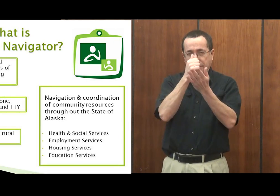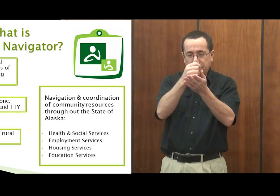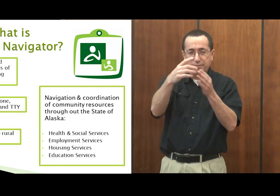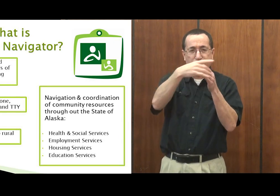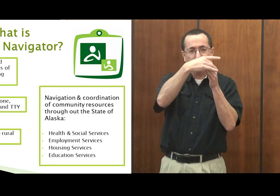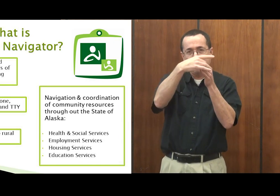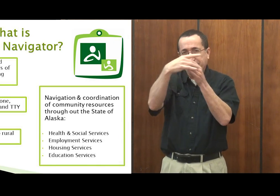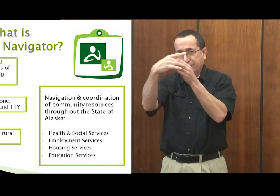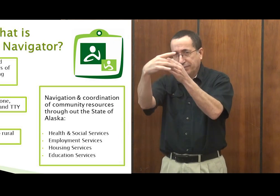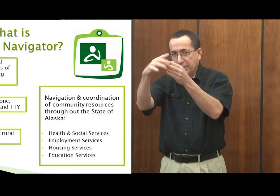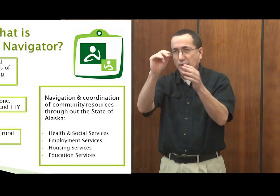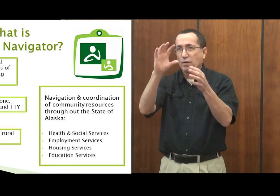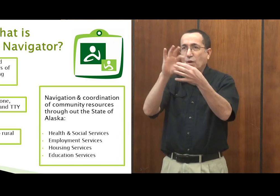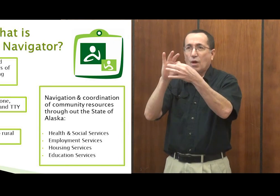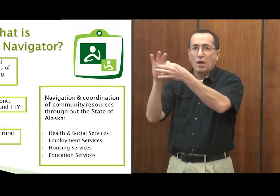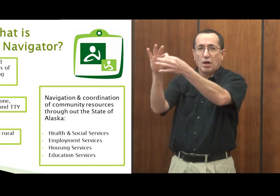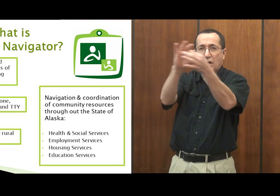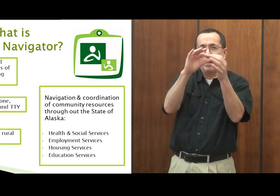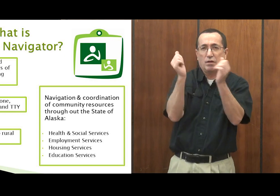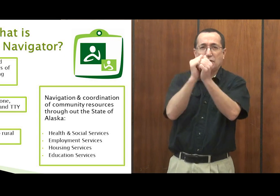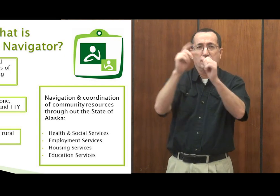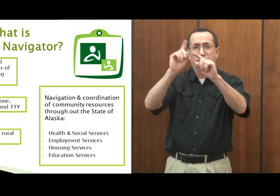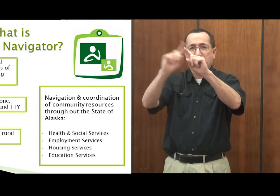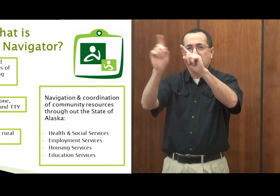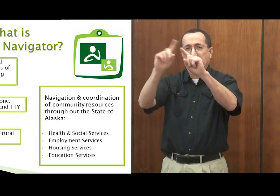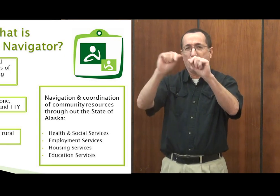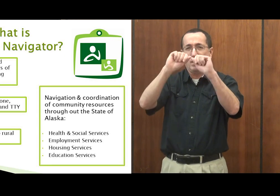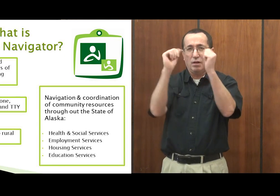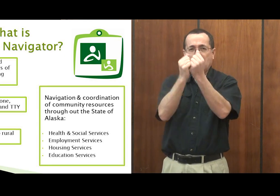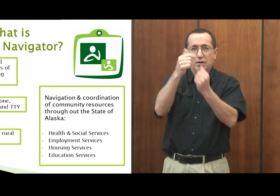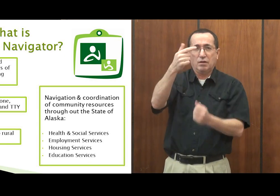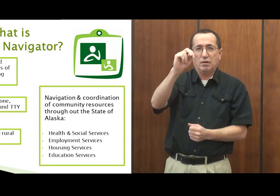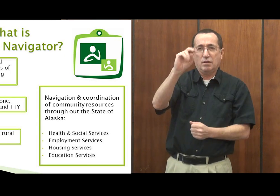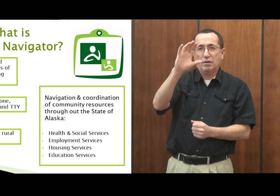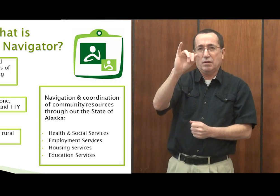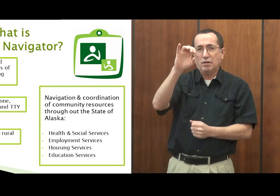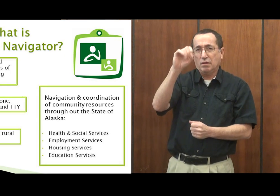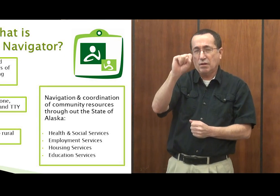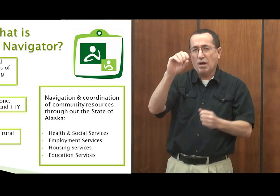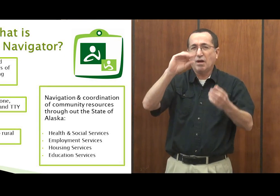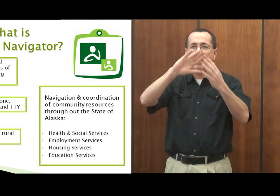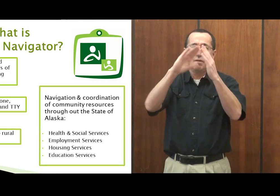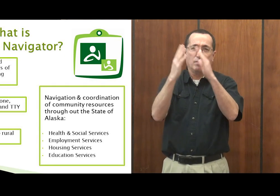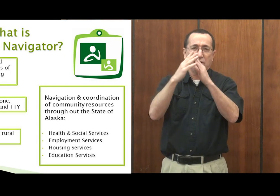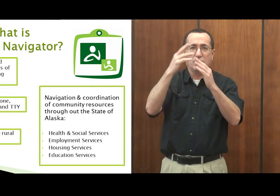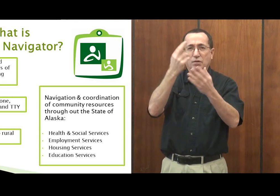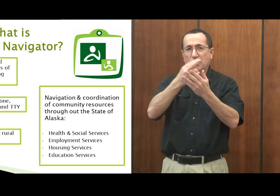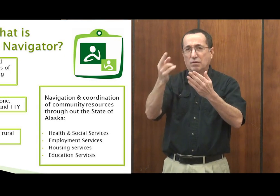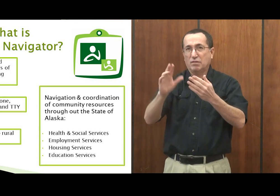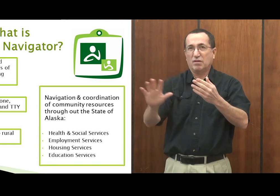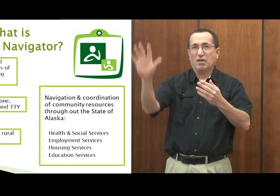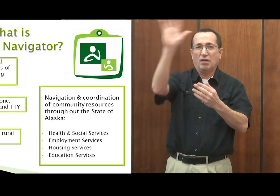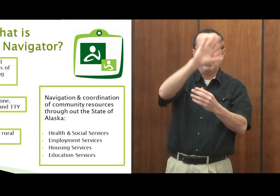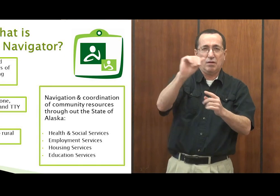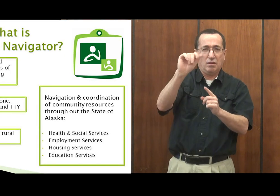We help navigate people, getting them in touch with different agencies, with statewide,